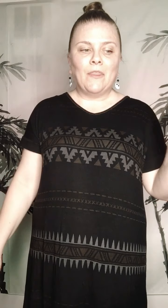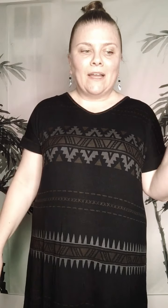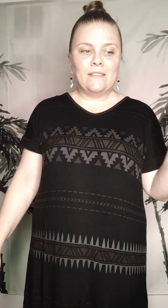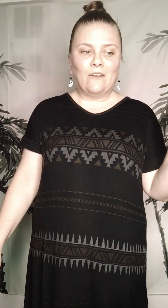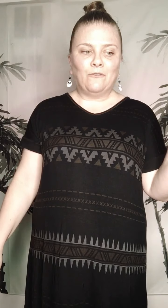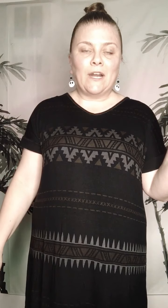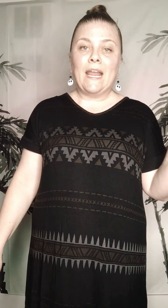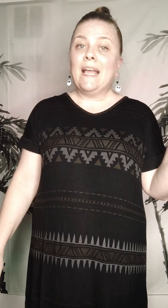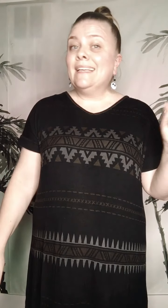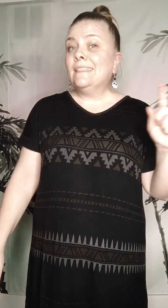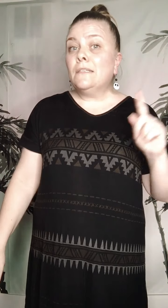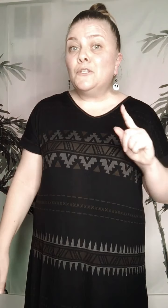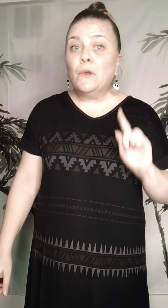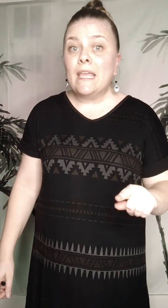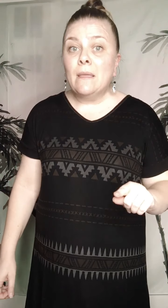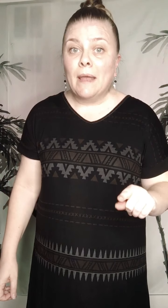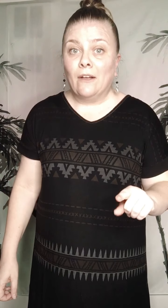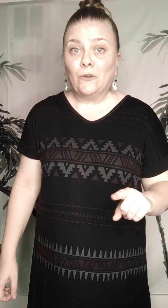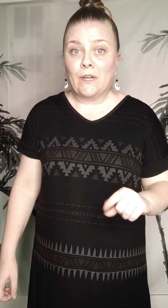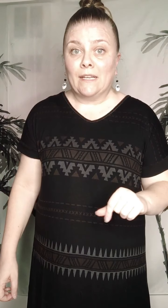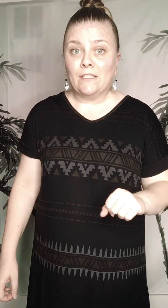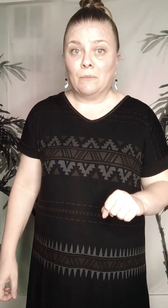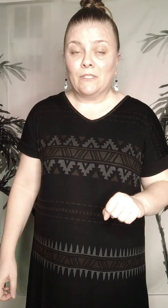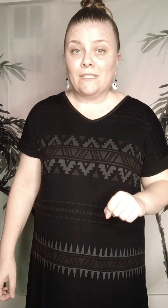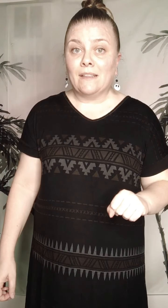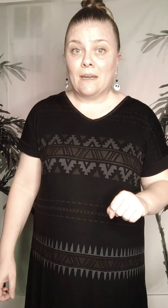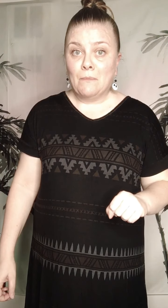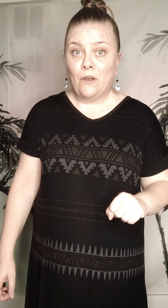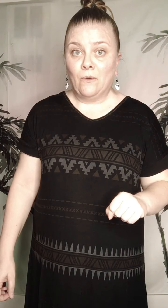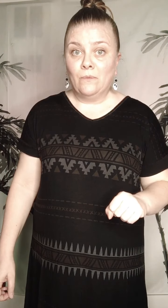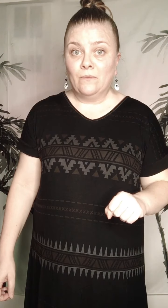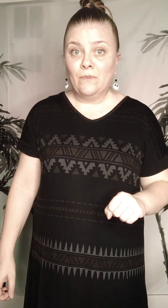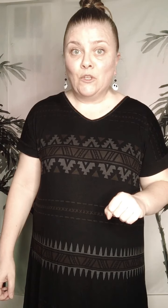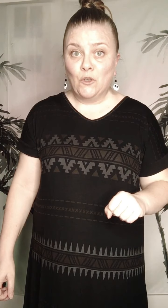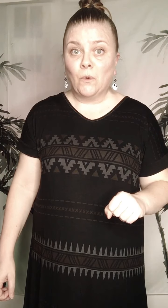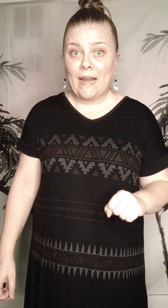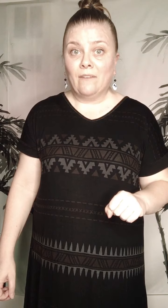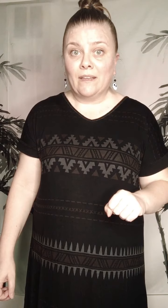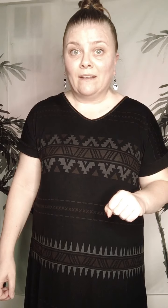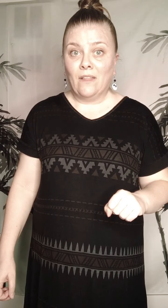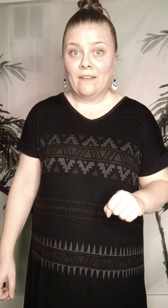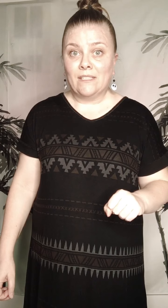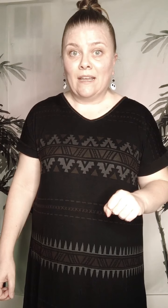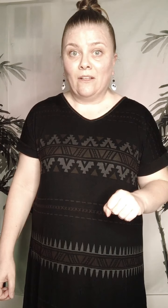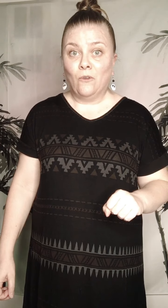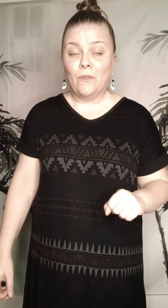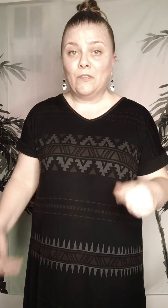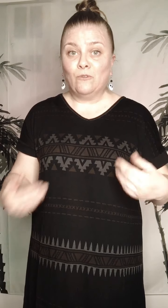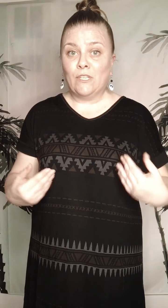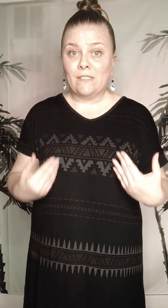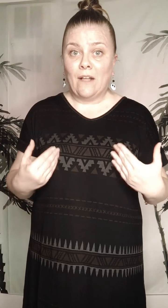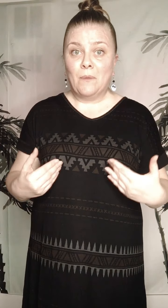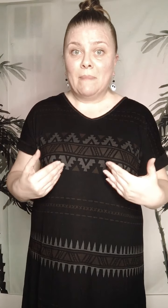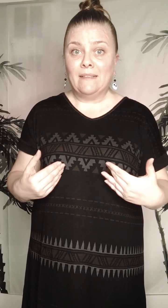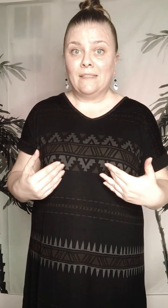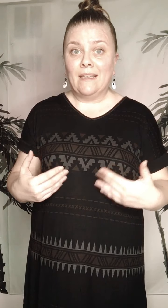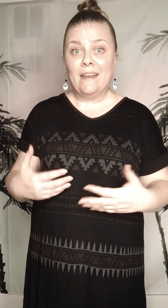that is not free. Did you email your customers to let them know you were having a live sale or that you just got the Macy in